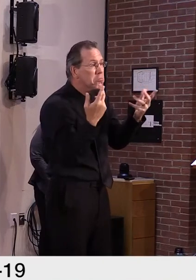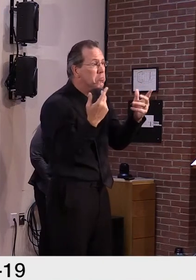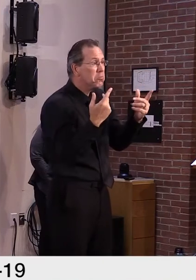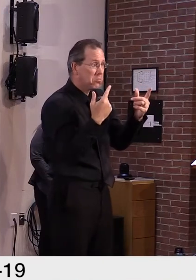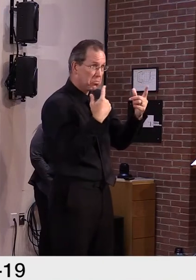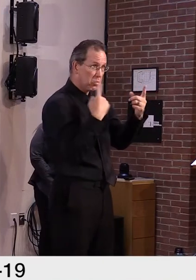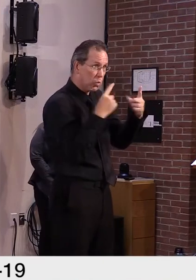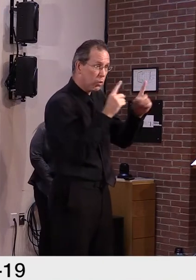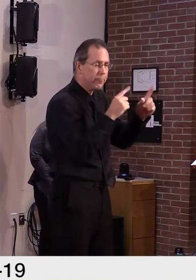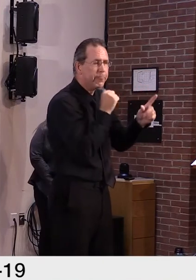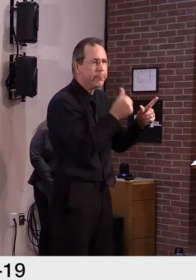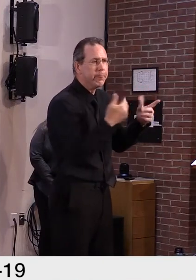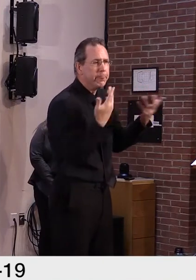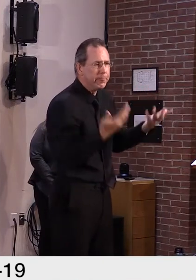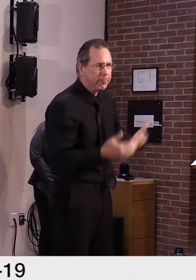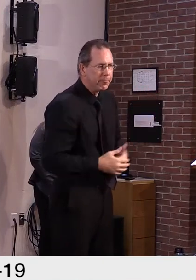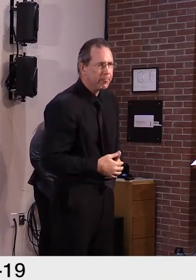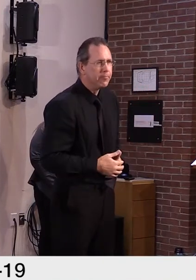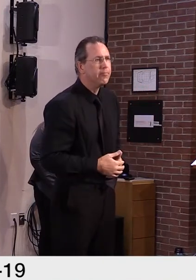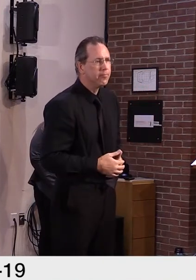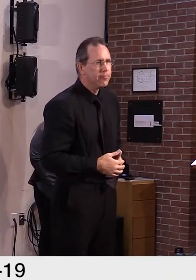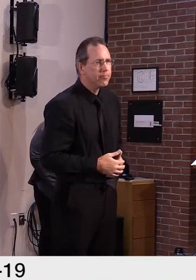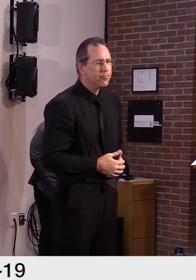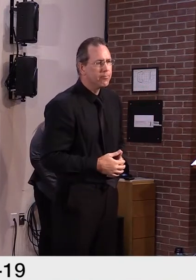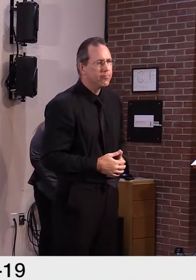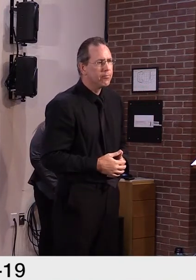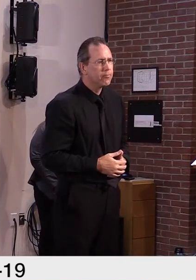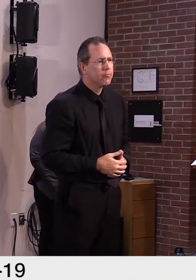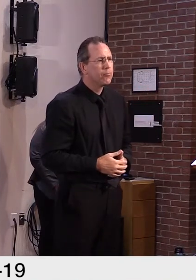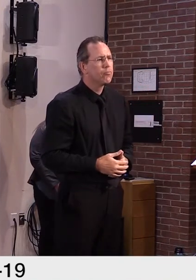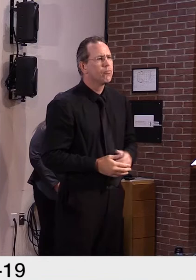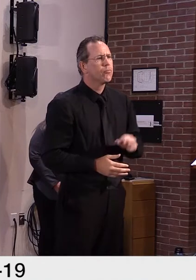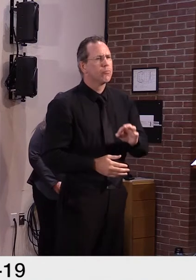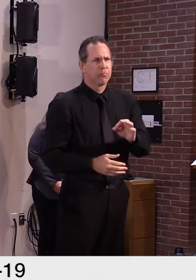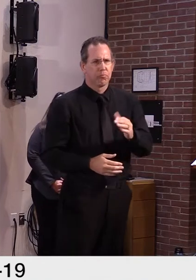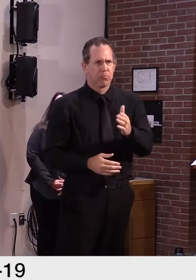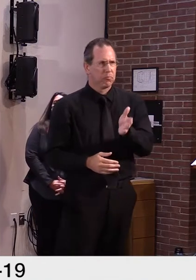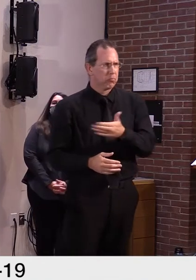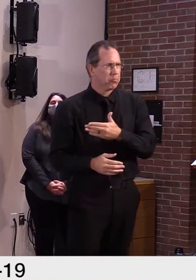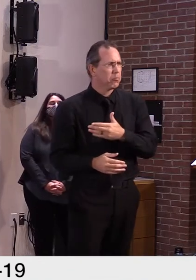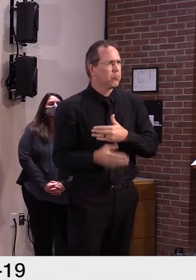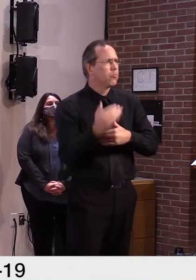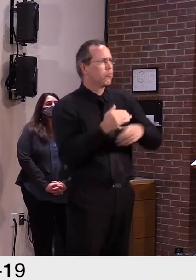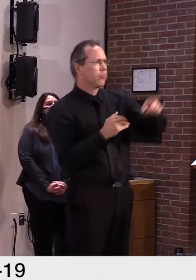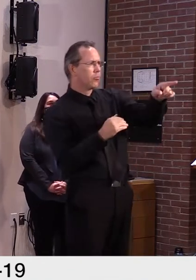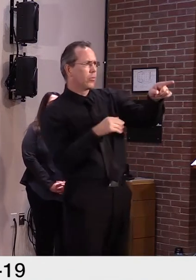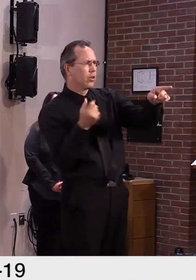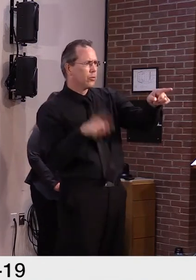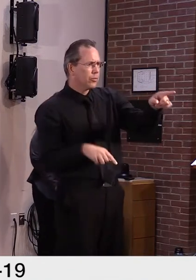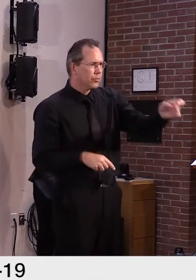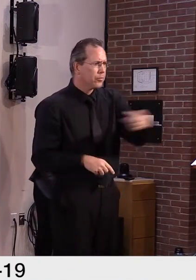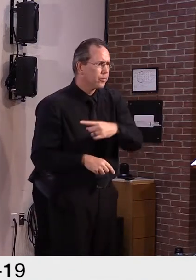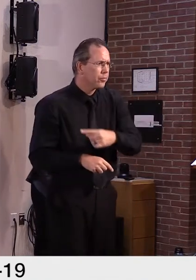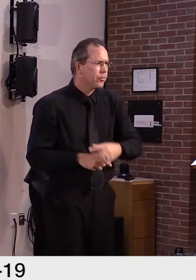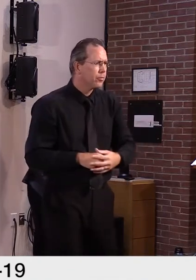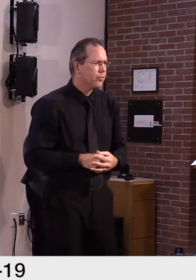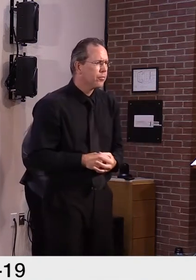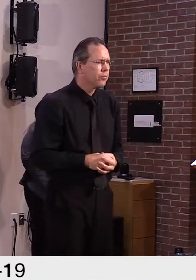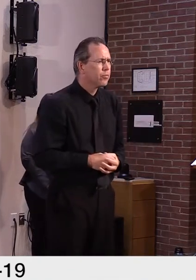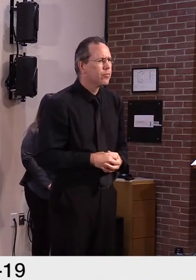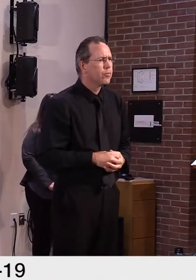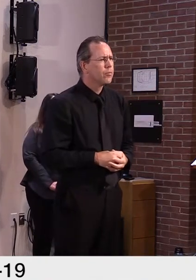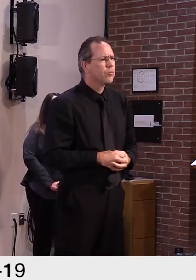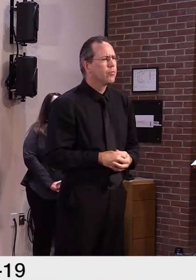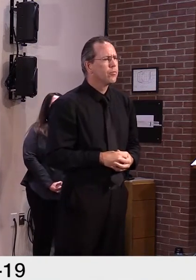Thank you. This question is either for your new governor or Dr. Levine. Dr. Levine said, get your flu shot just